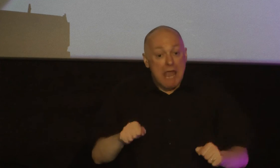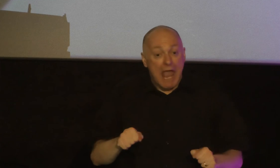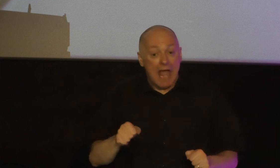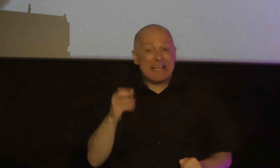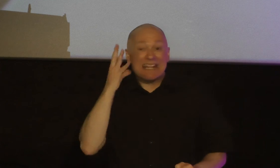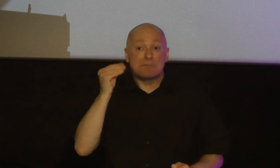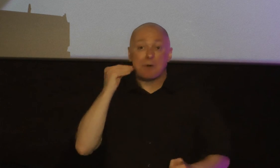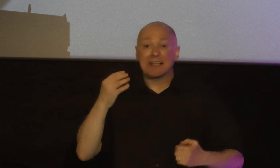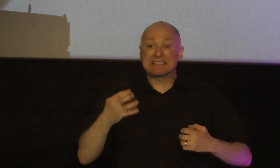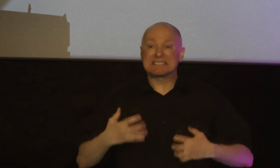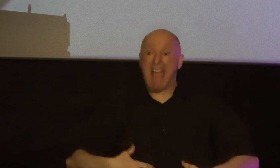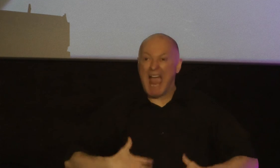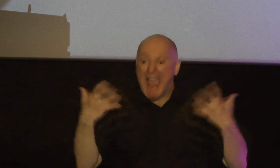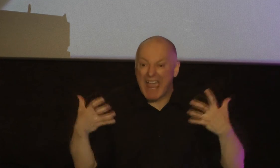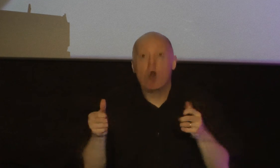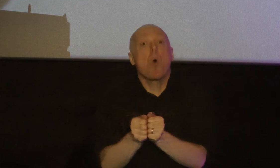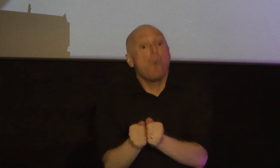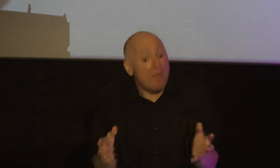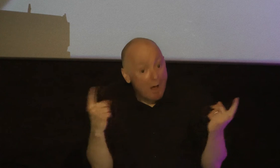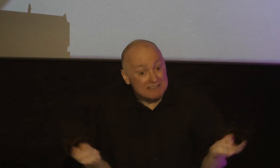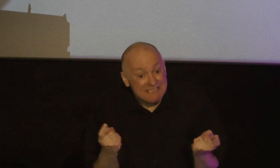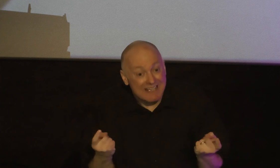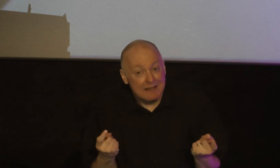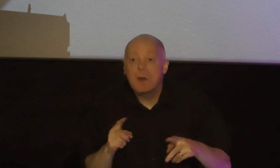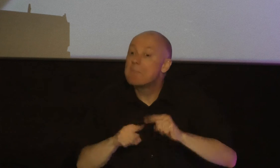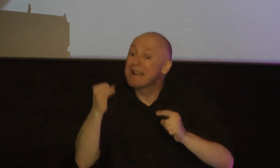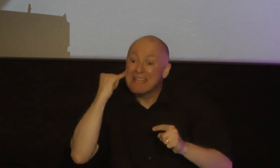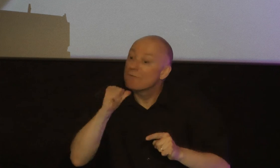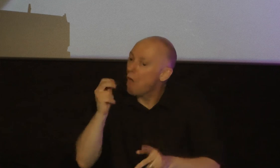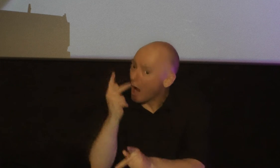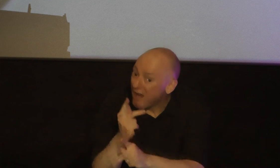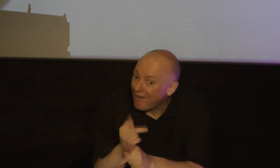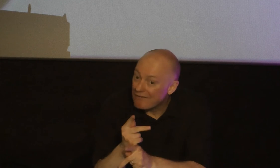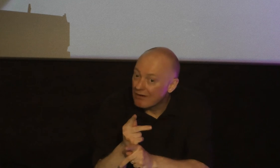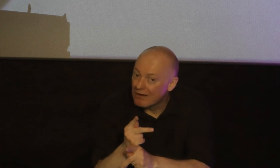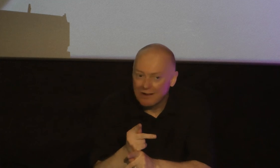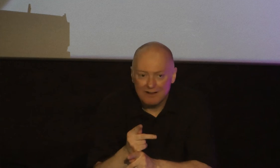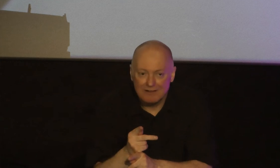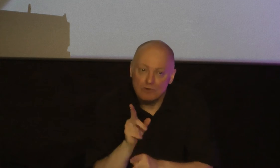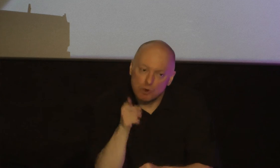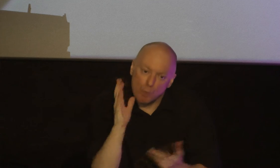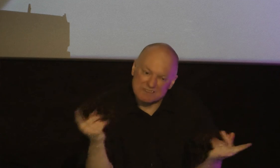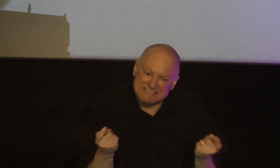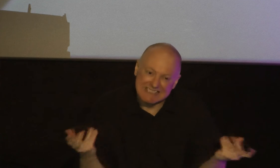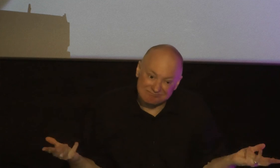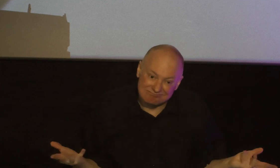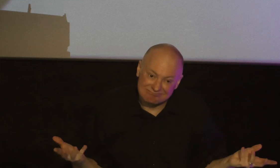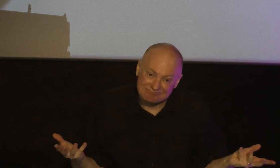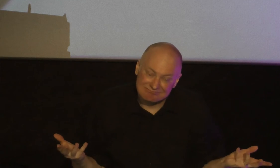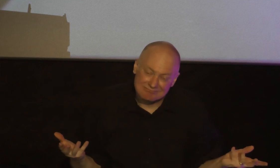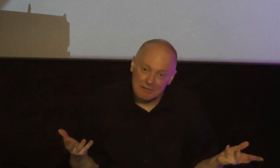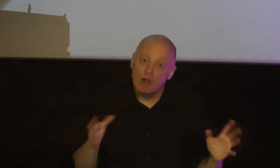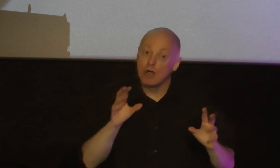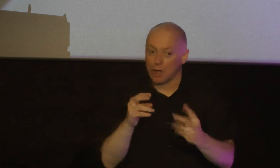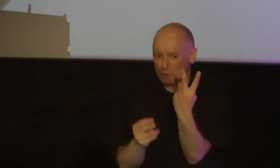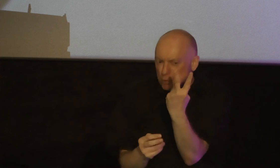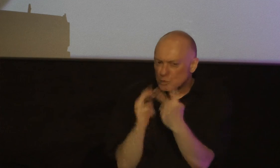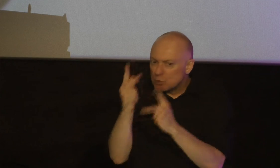anger without sinning but if you're not careful you won't get there okay so there are two kinds of anger